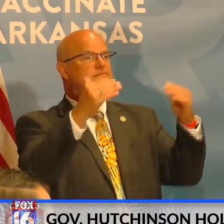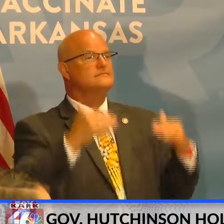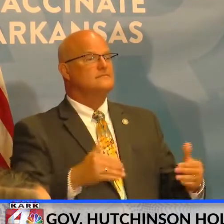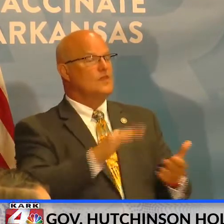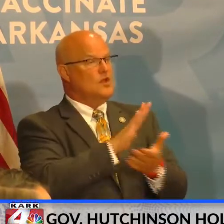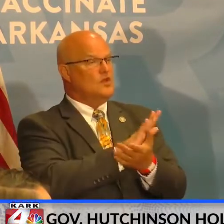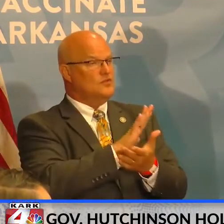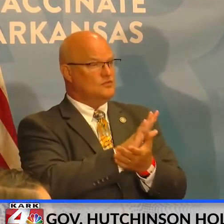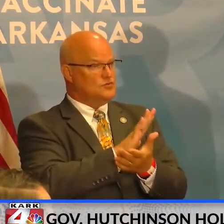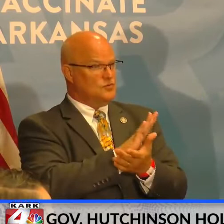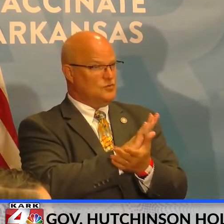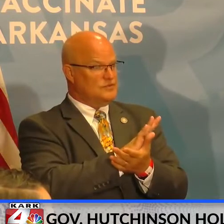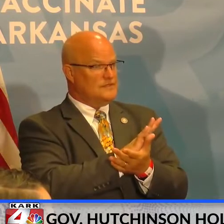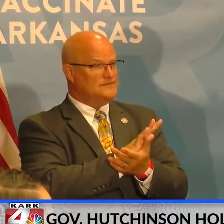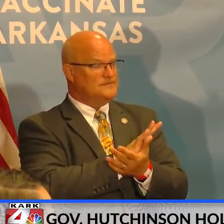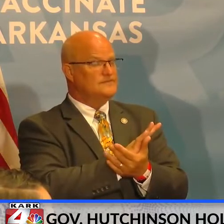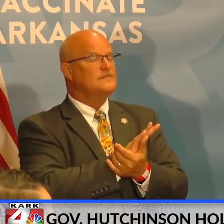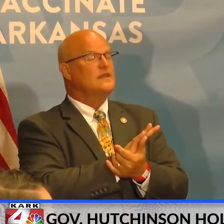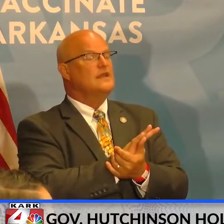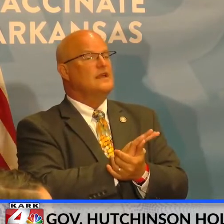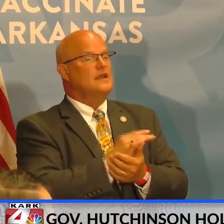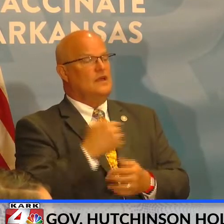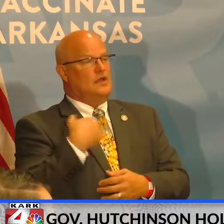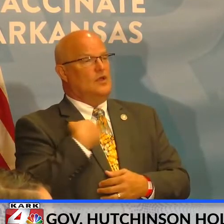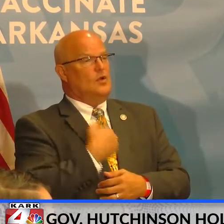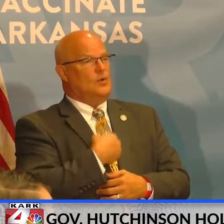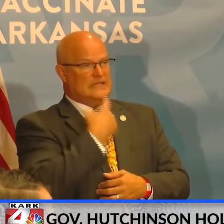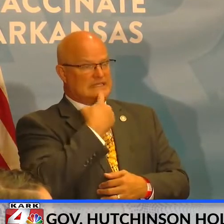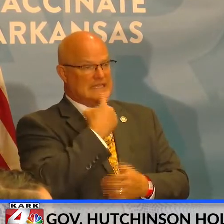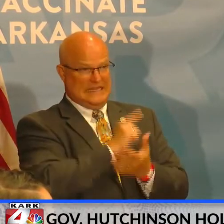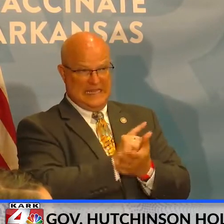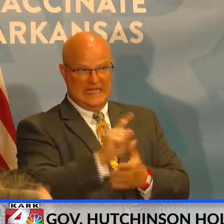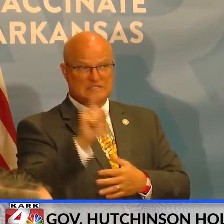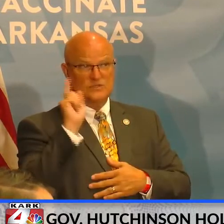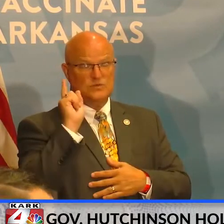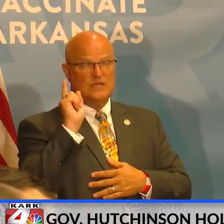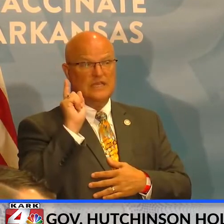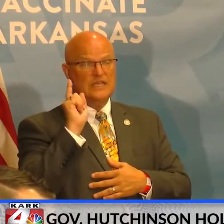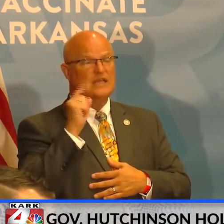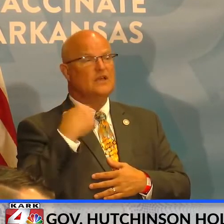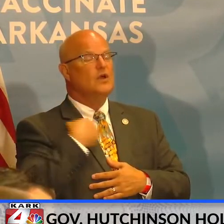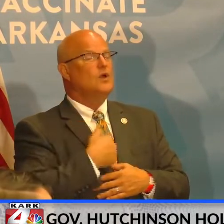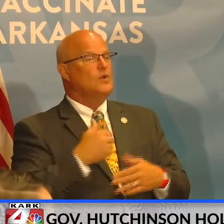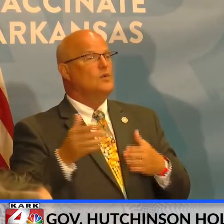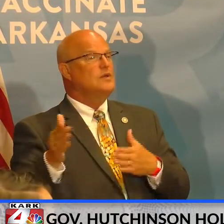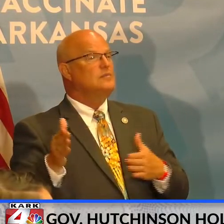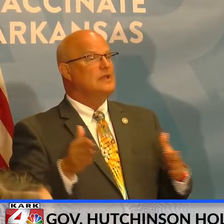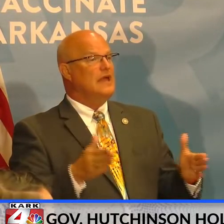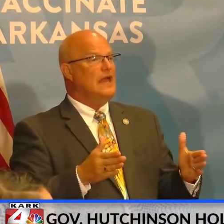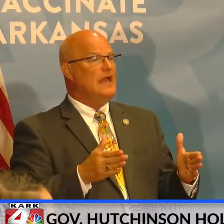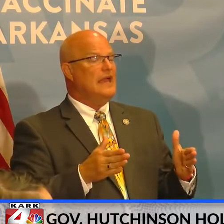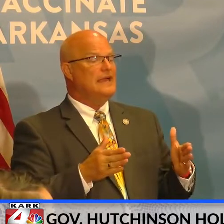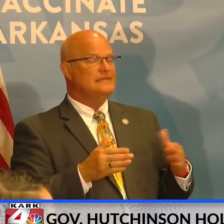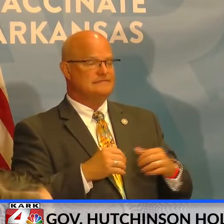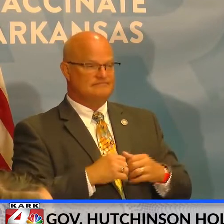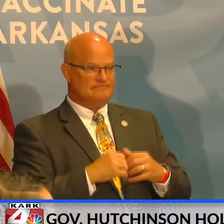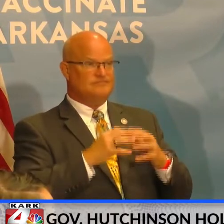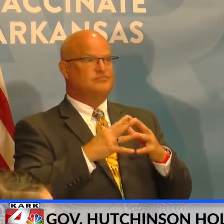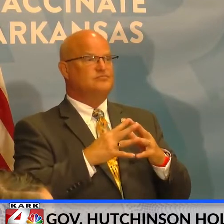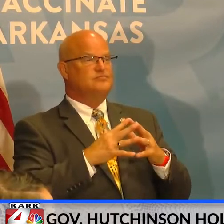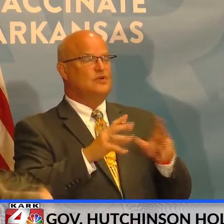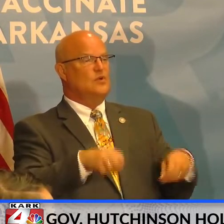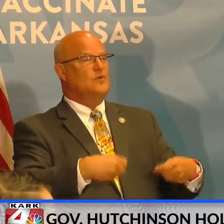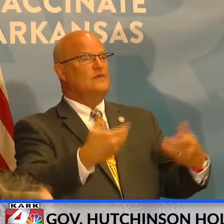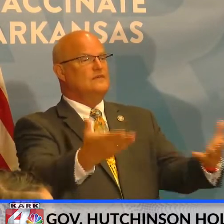situation. First of all, as we indicated last week, we planned where we have implemented and we have